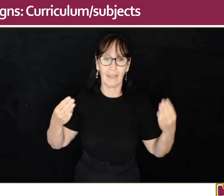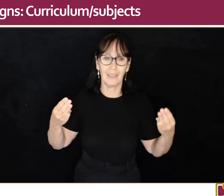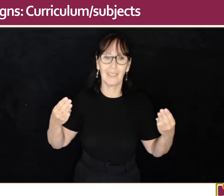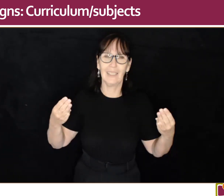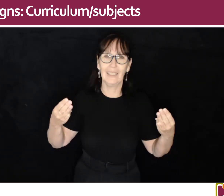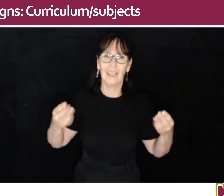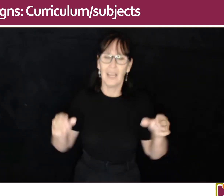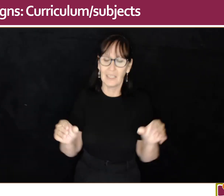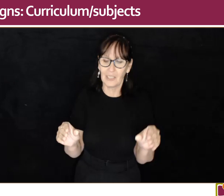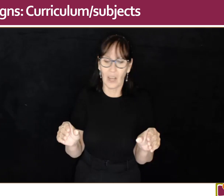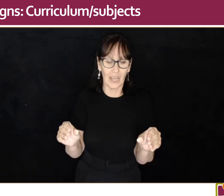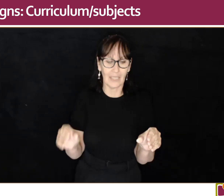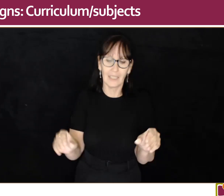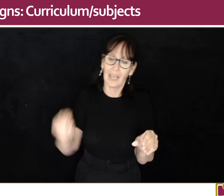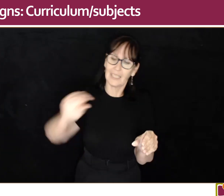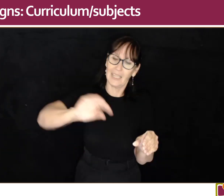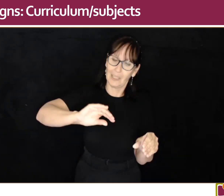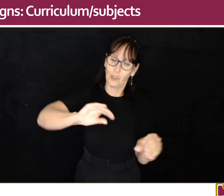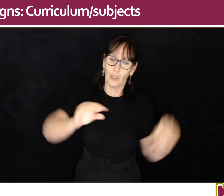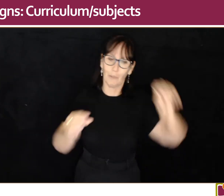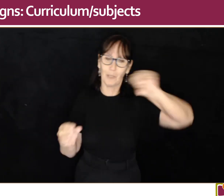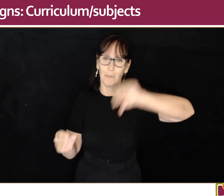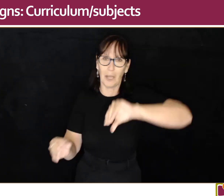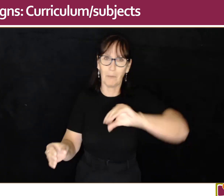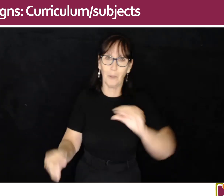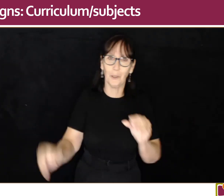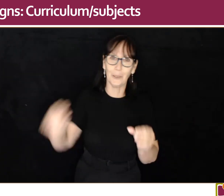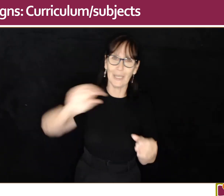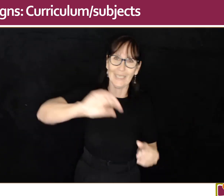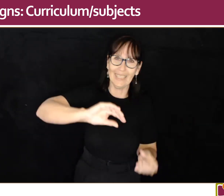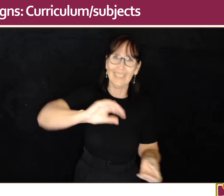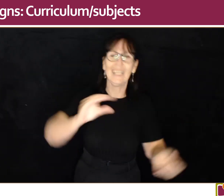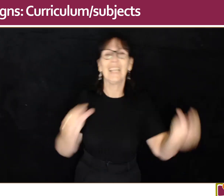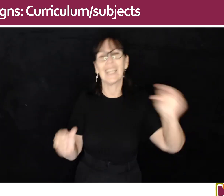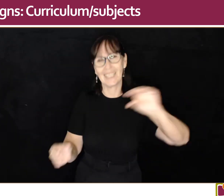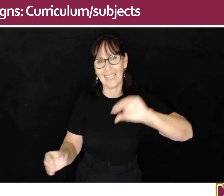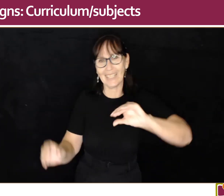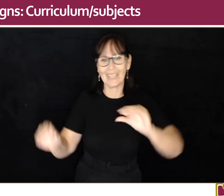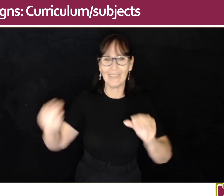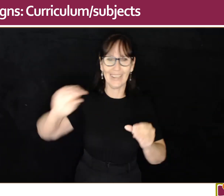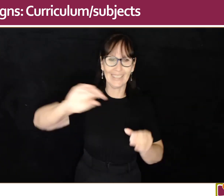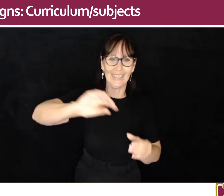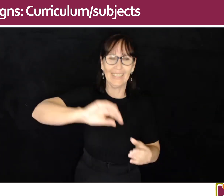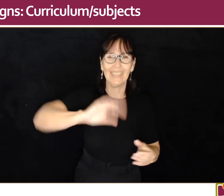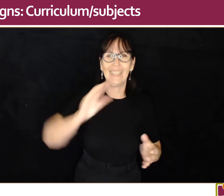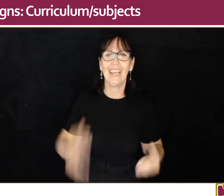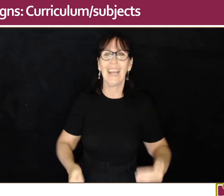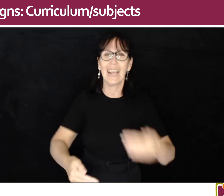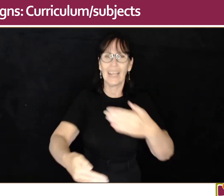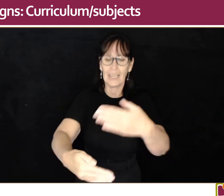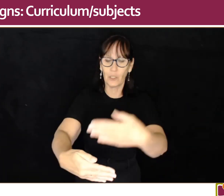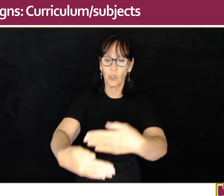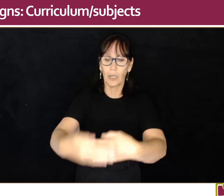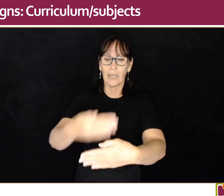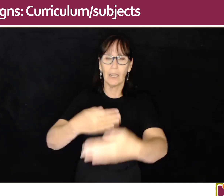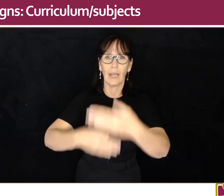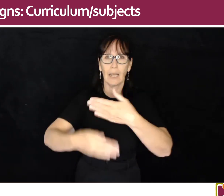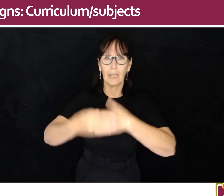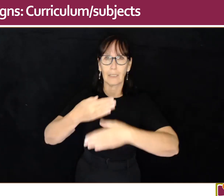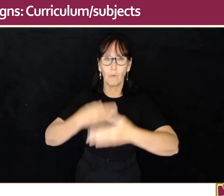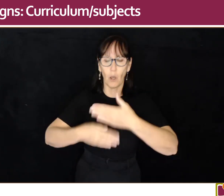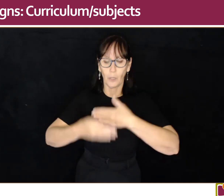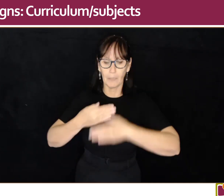Maths. Science. Like test tubes being poured in. That's an easy one. History.